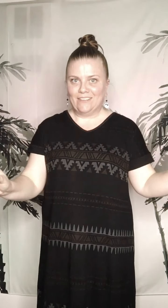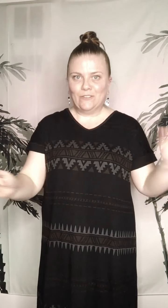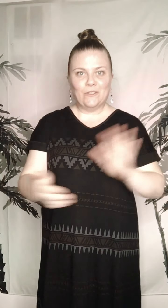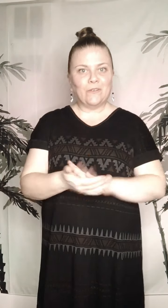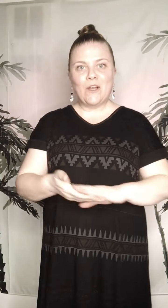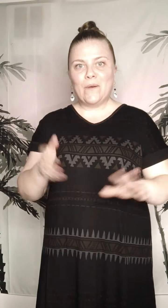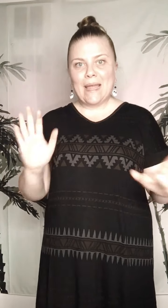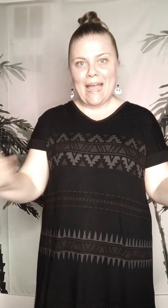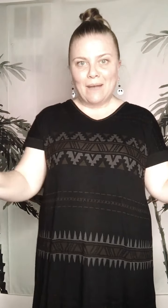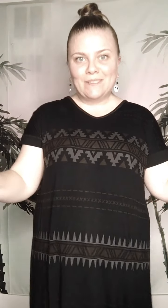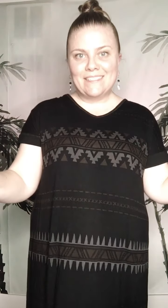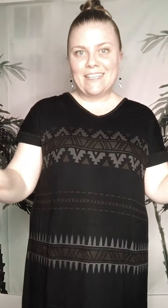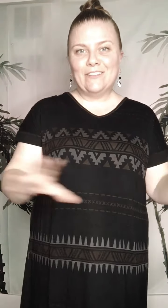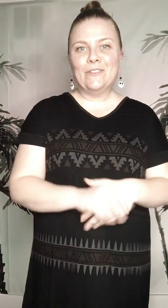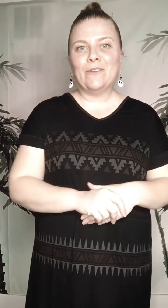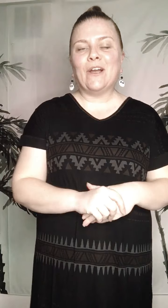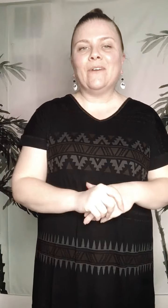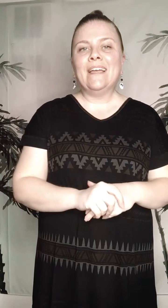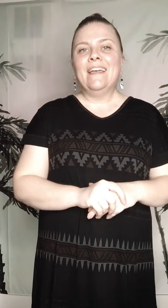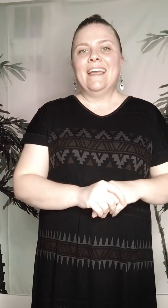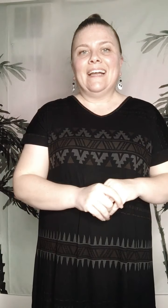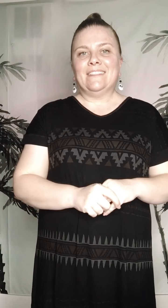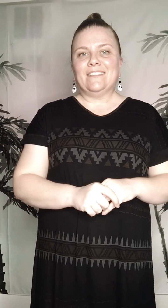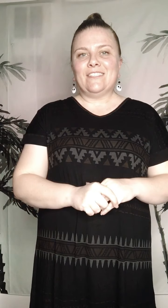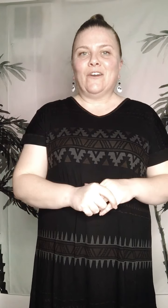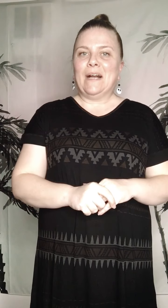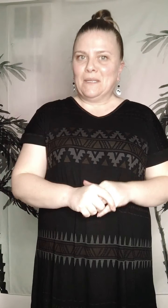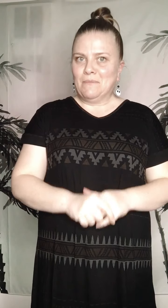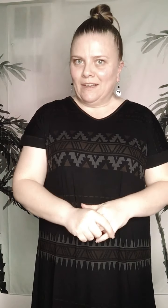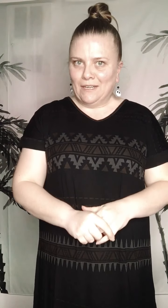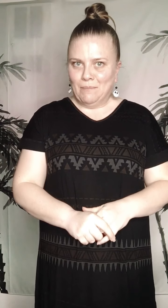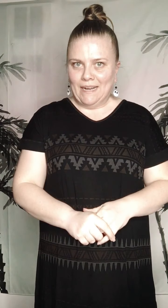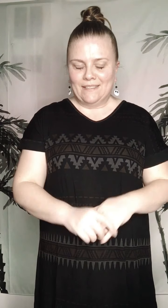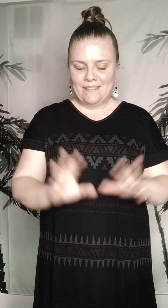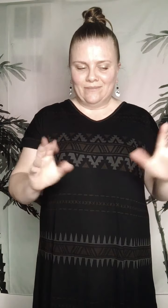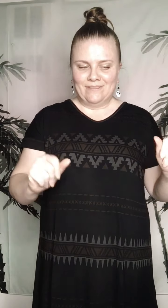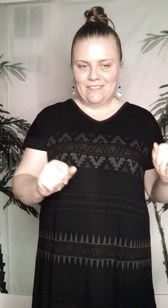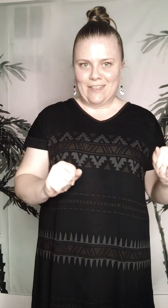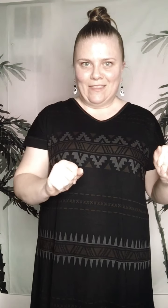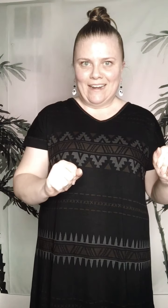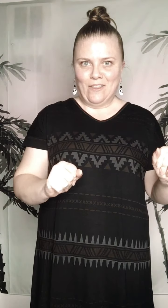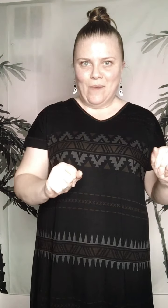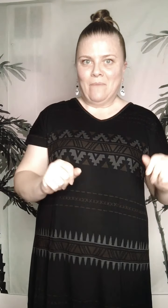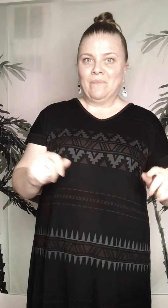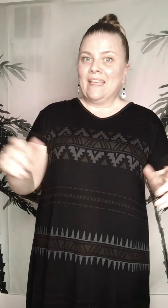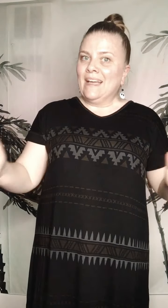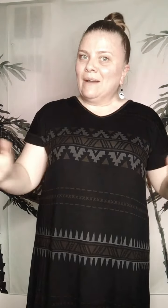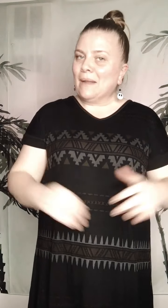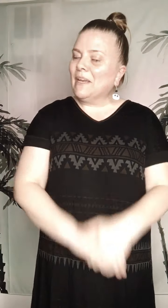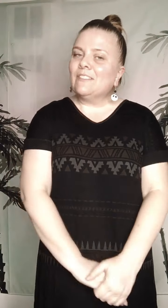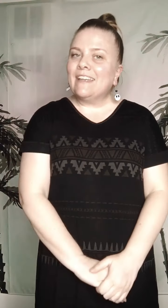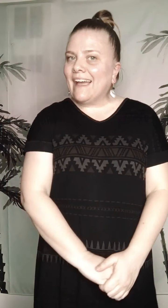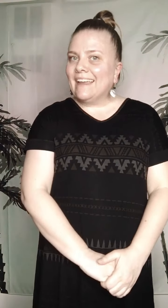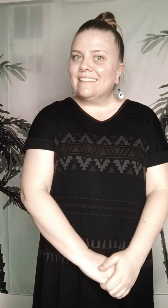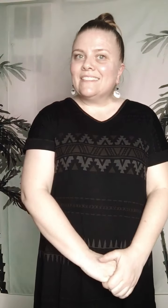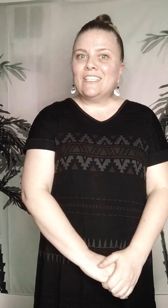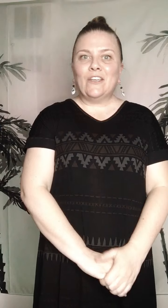LuLaRoe. I happily sell LuLaRoe. And so I am not unbiased. Just get that out of the way. And I'm here tonight to